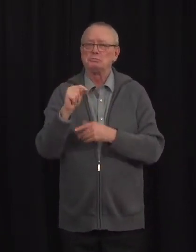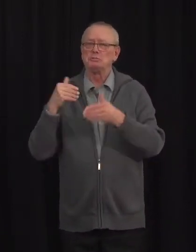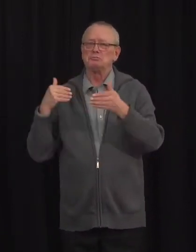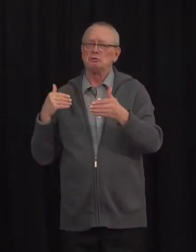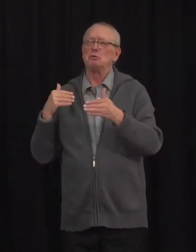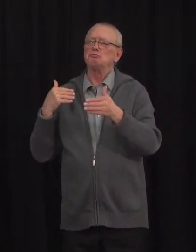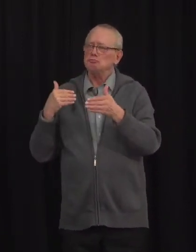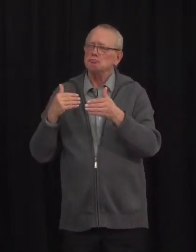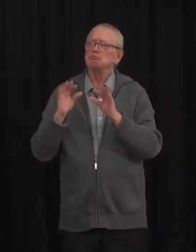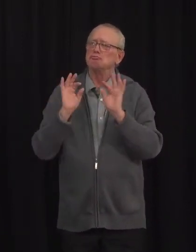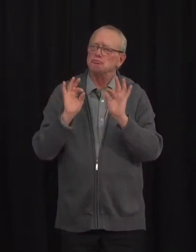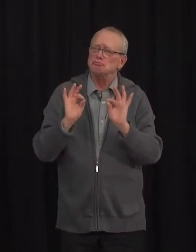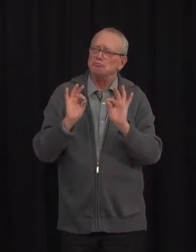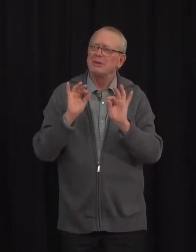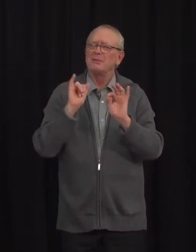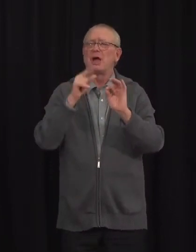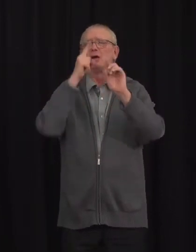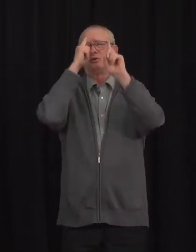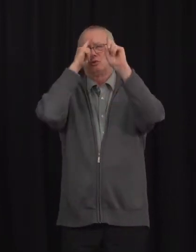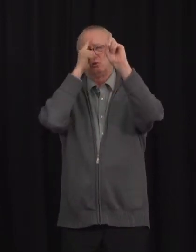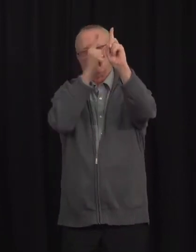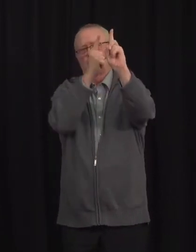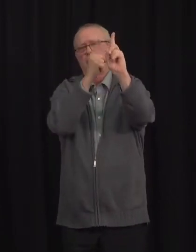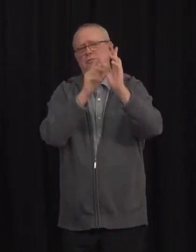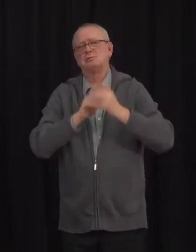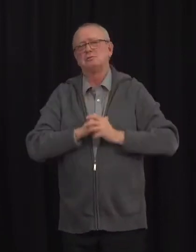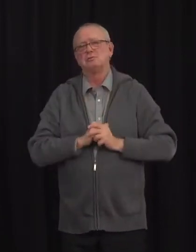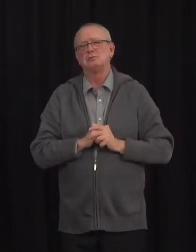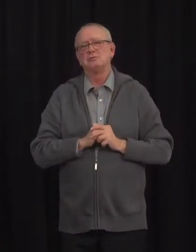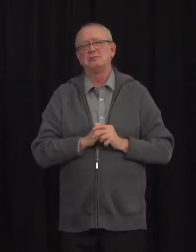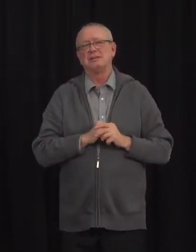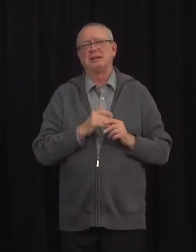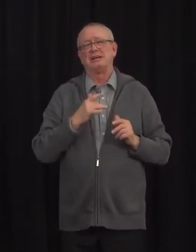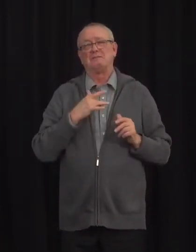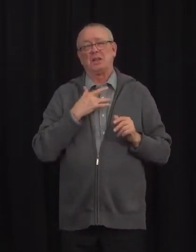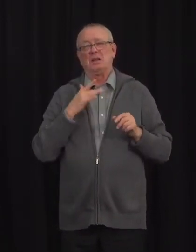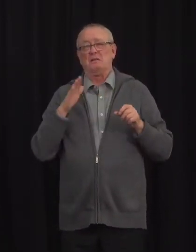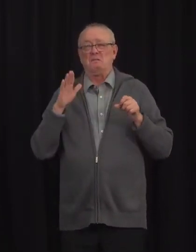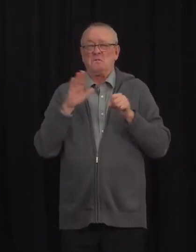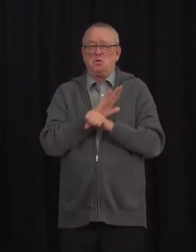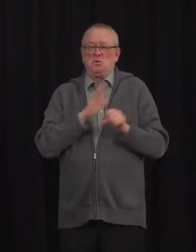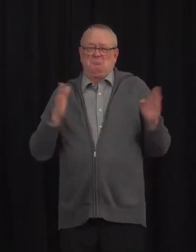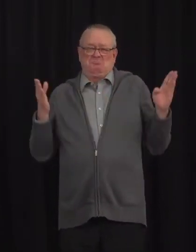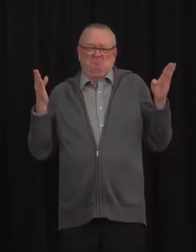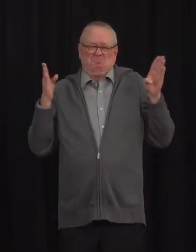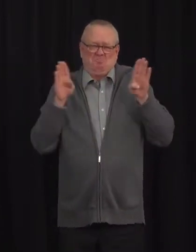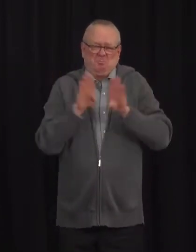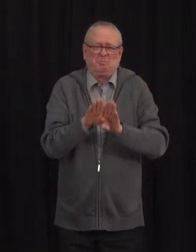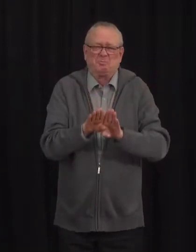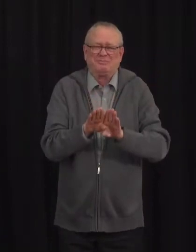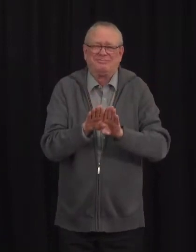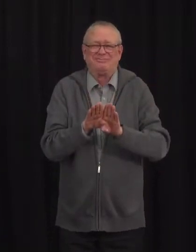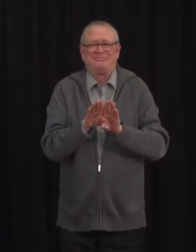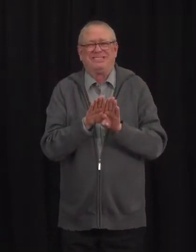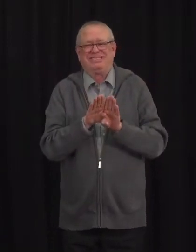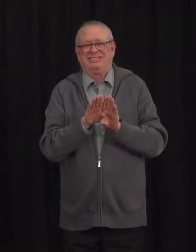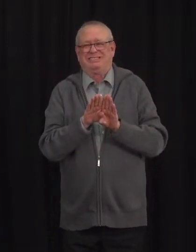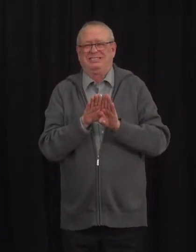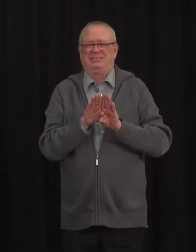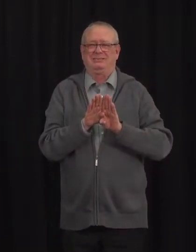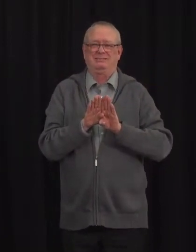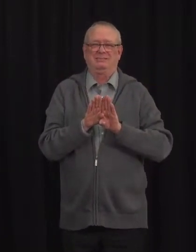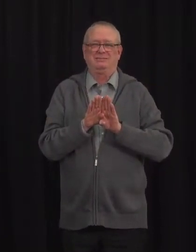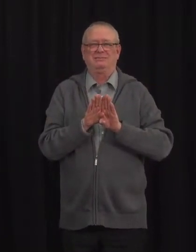That's our goal. We do not think it's realistic that the cost to people's